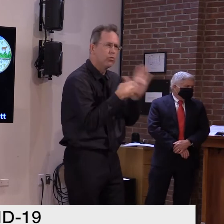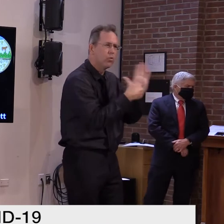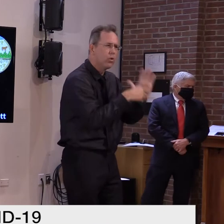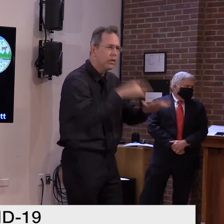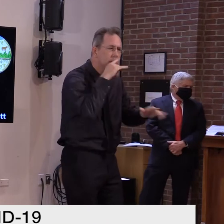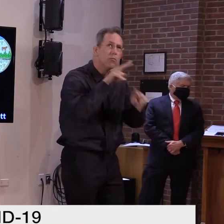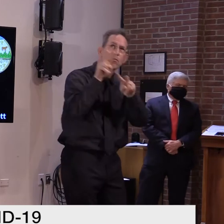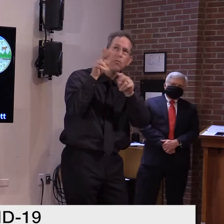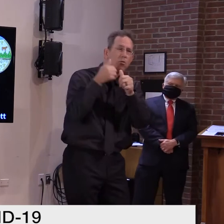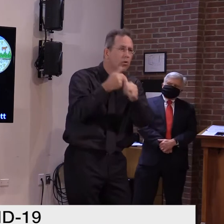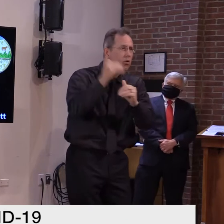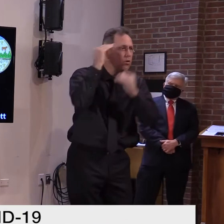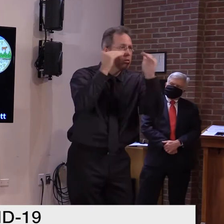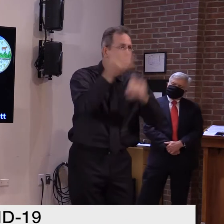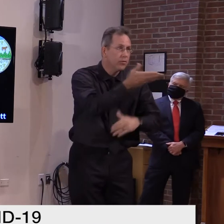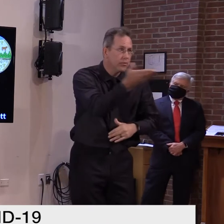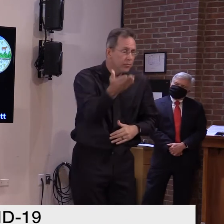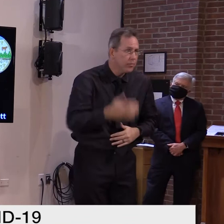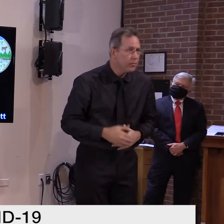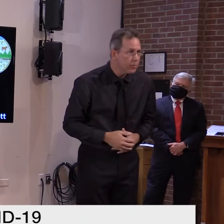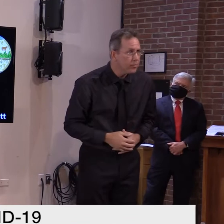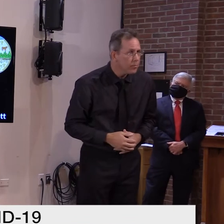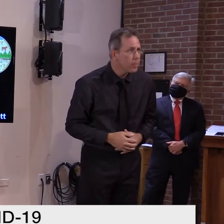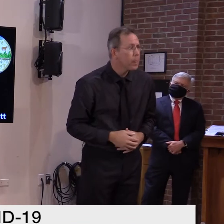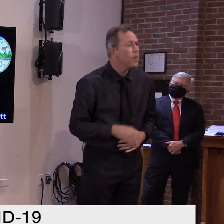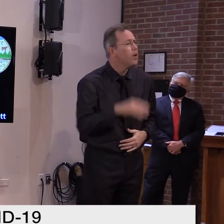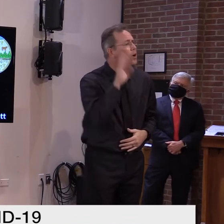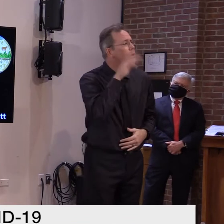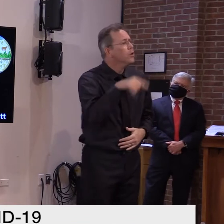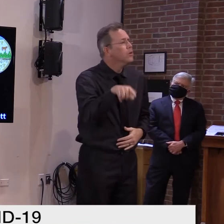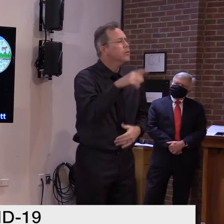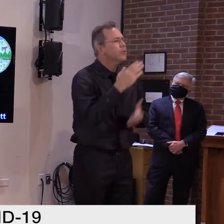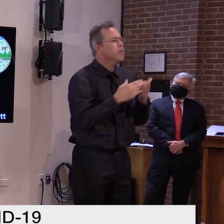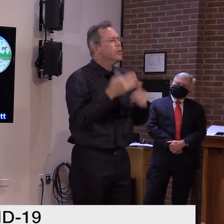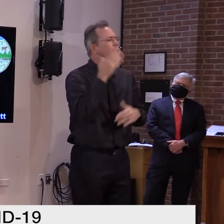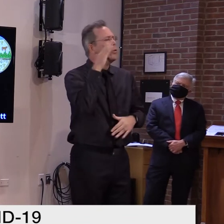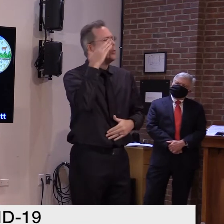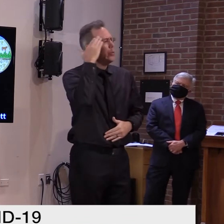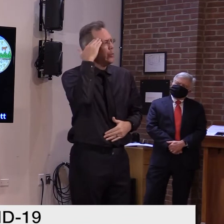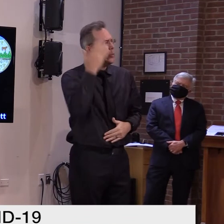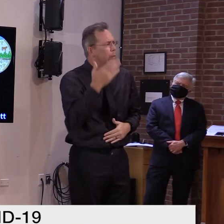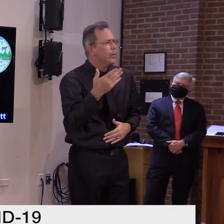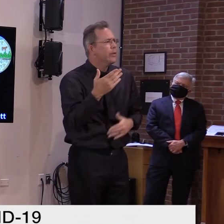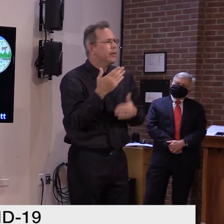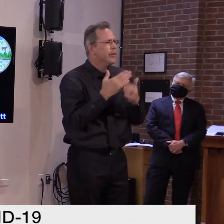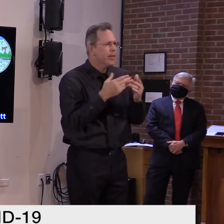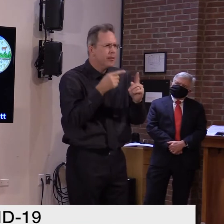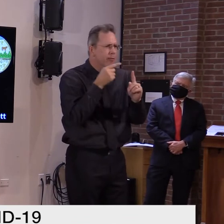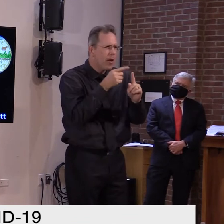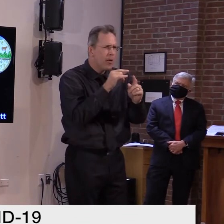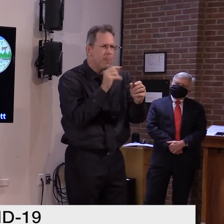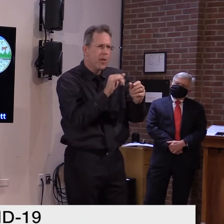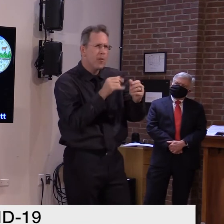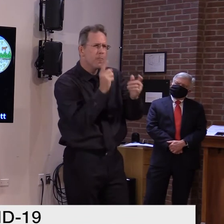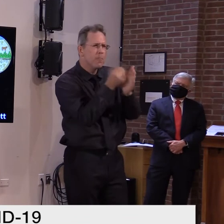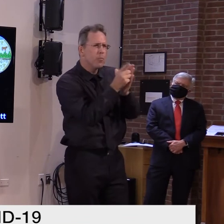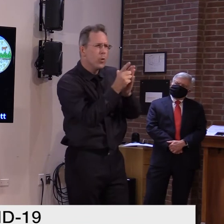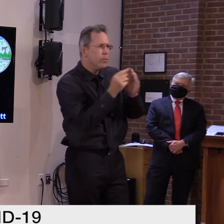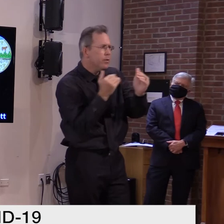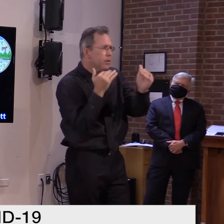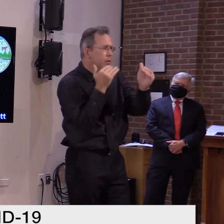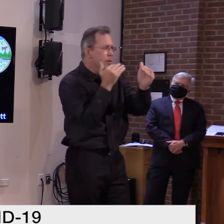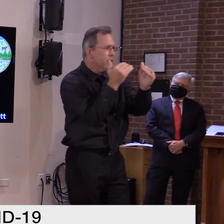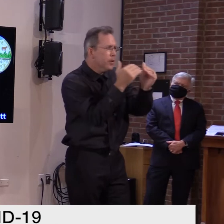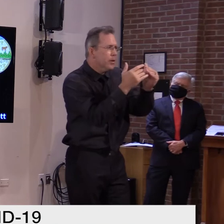I'm sure you all know we're at a tipping point. We still have an opportunity to get our arms around this